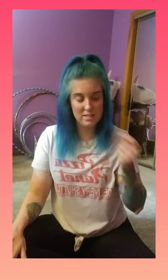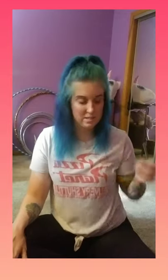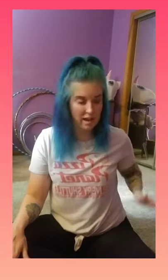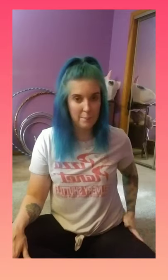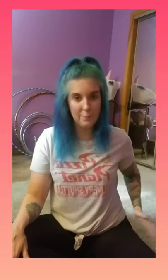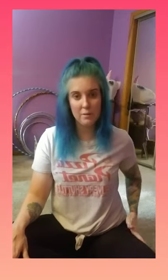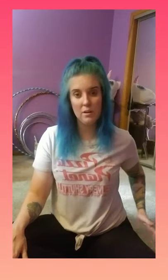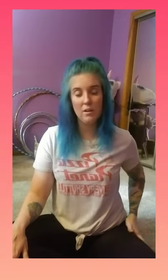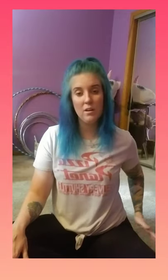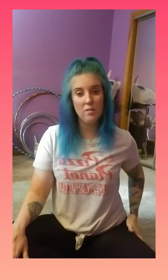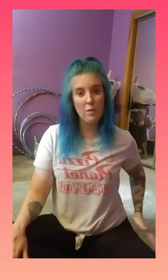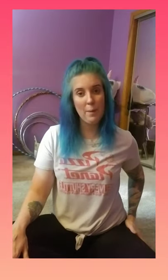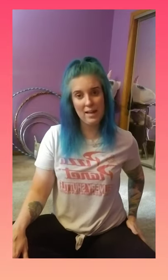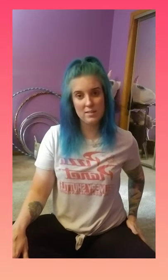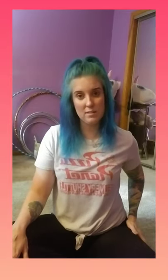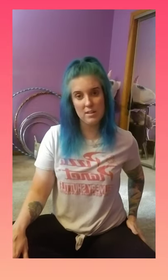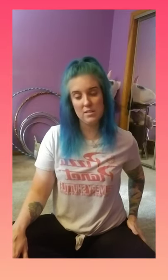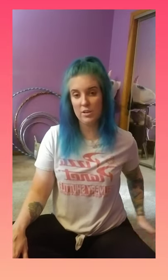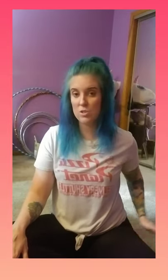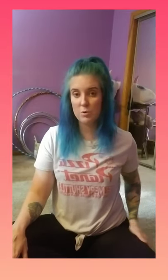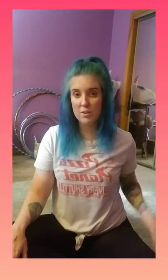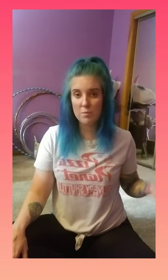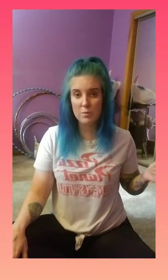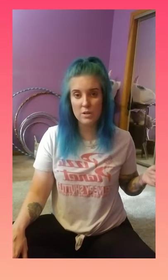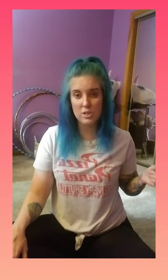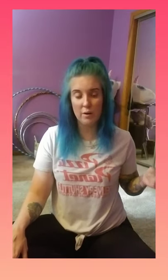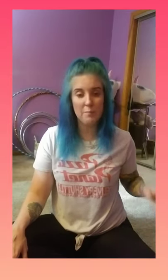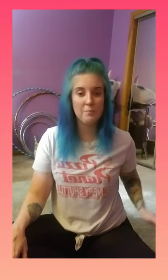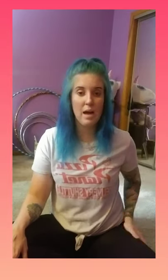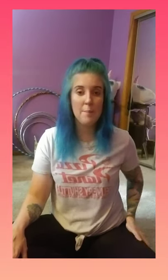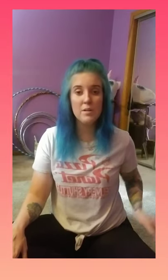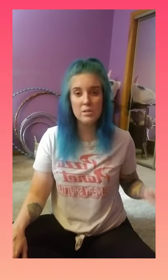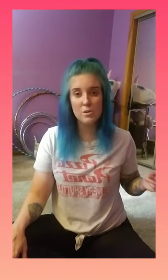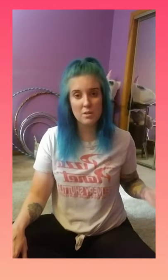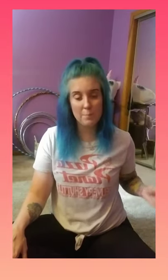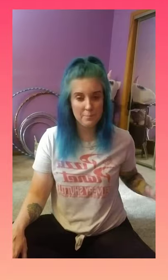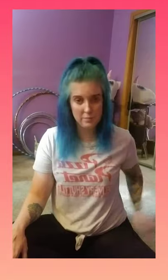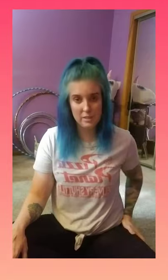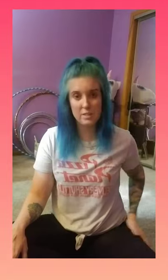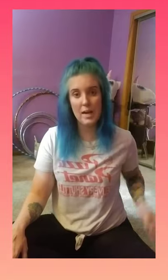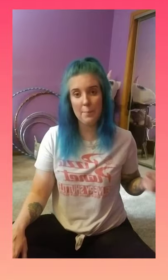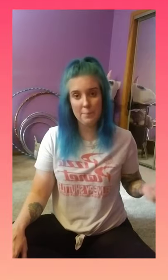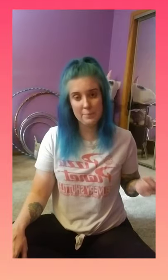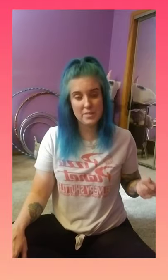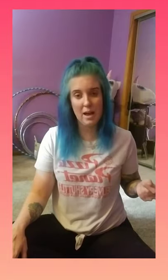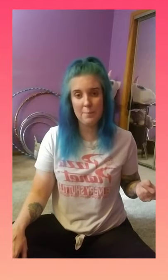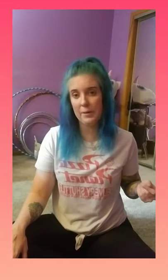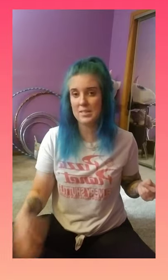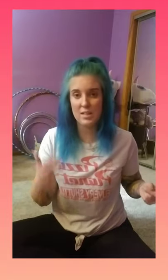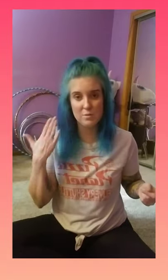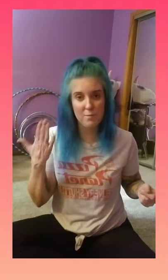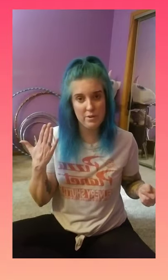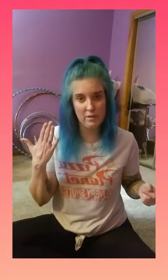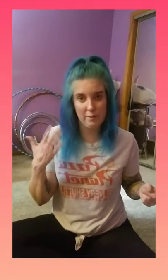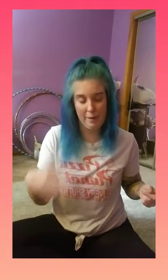snap. The pat's a little easier. So whichever one you want to do. I'm gonna do the tap snap because that's familiar to me.